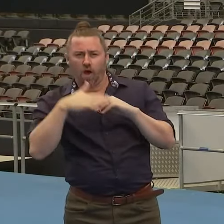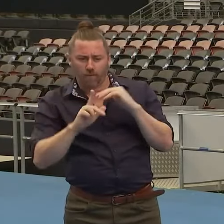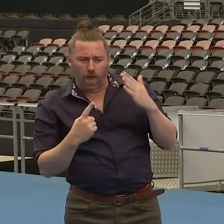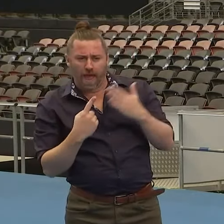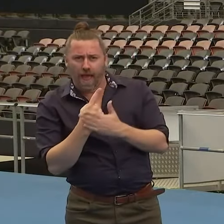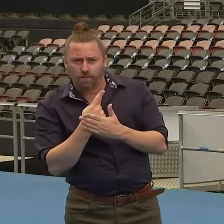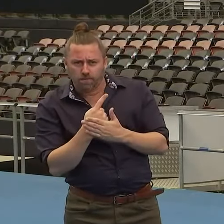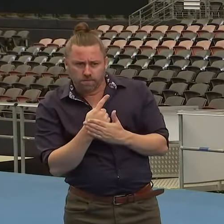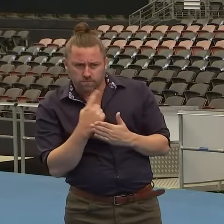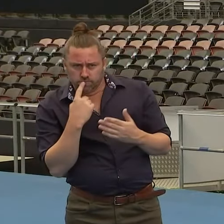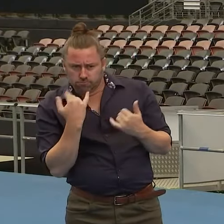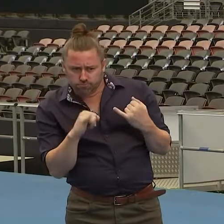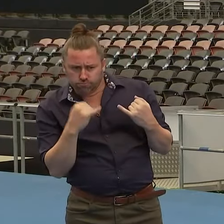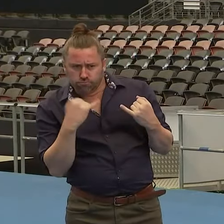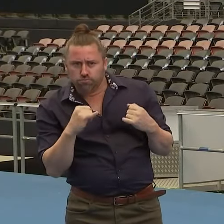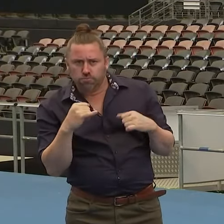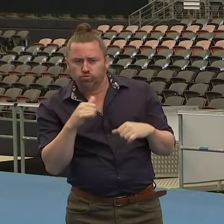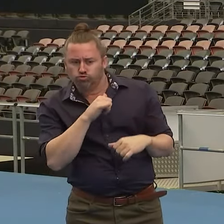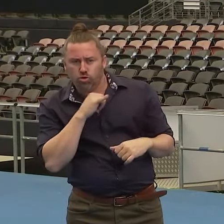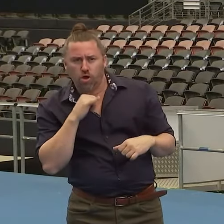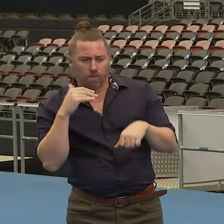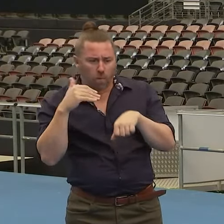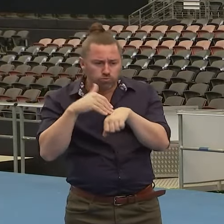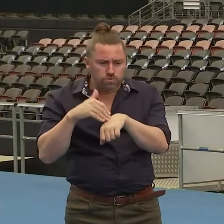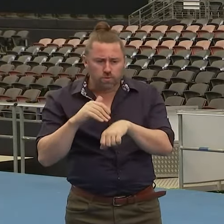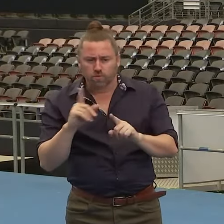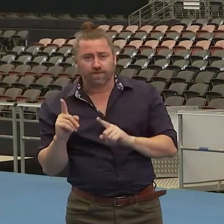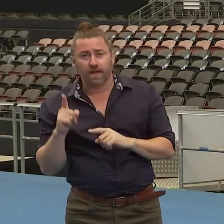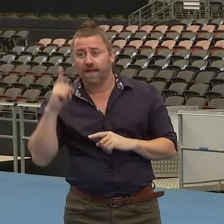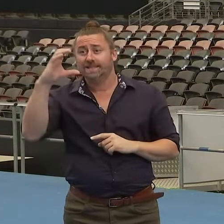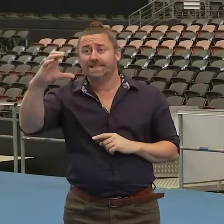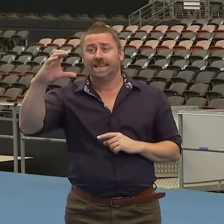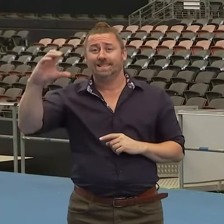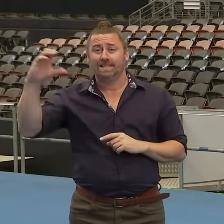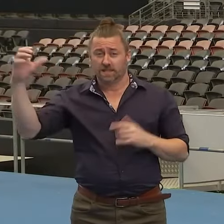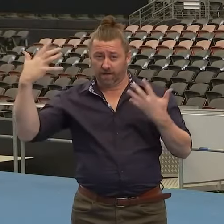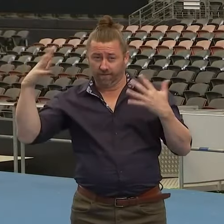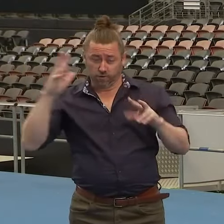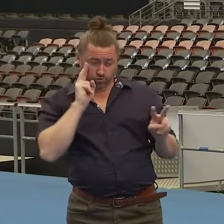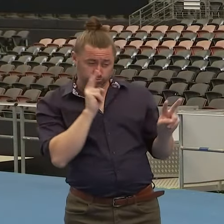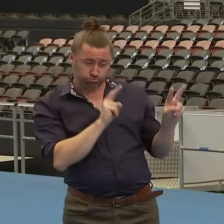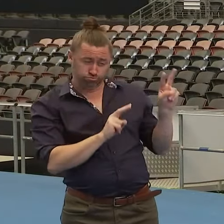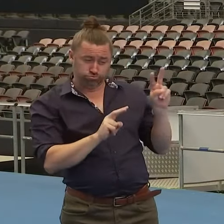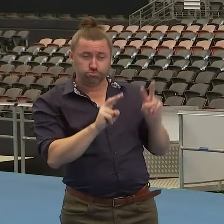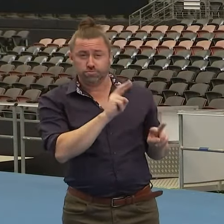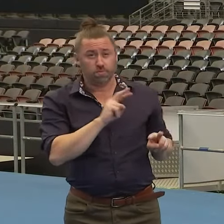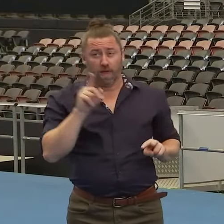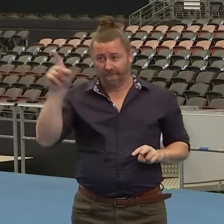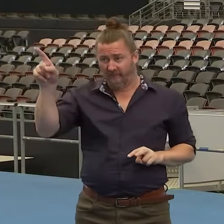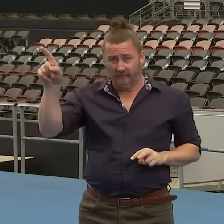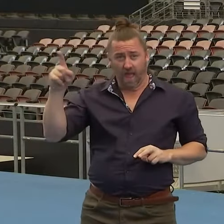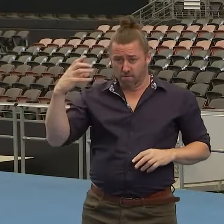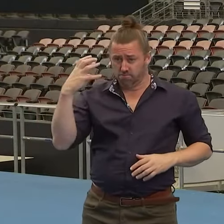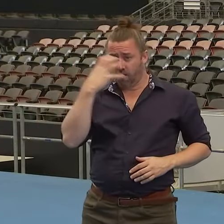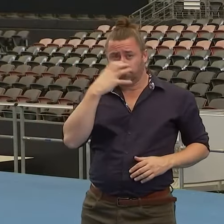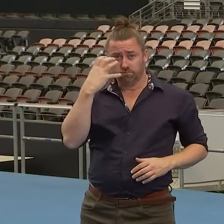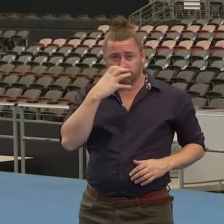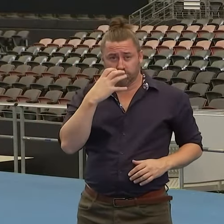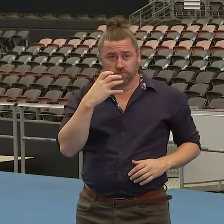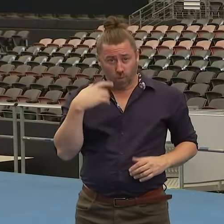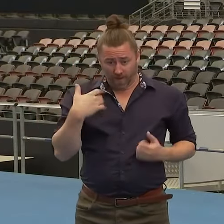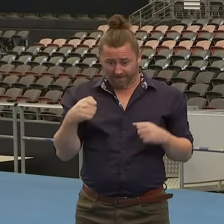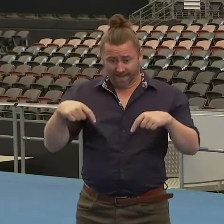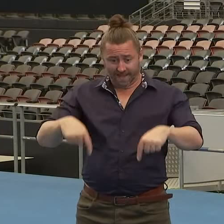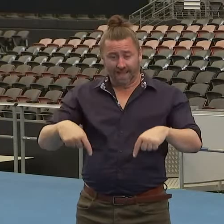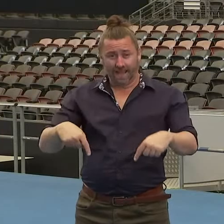allegations. The triple C did a thorough investigation. The triple C is a standing Royal Commission. This is what Queensland